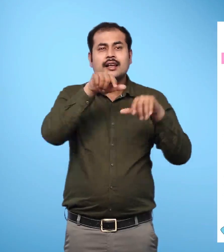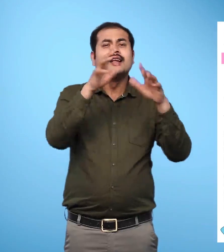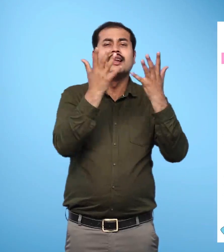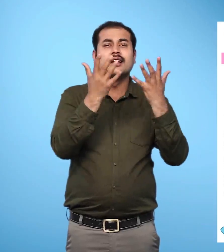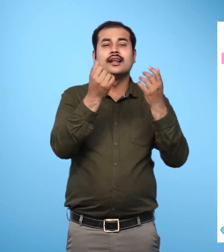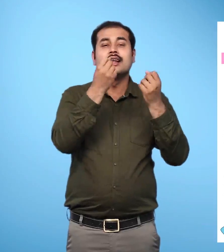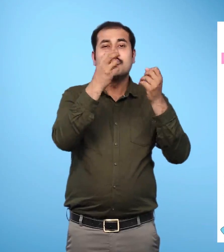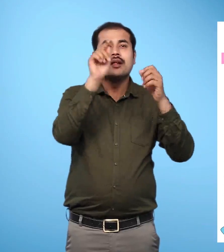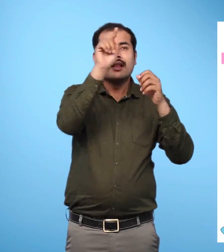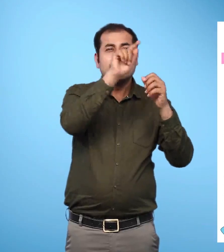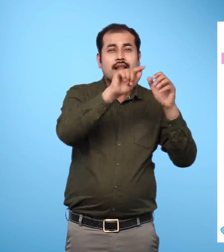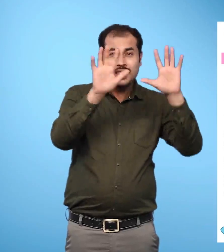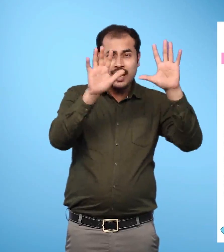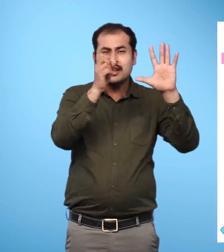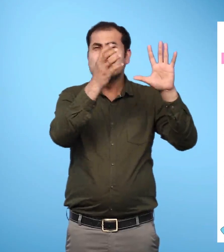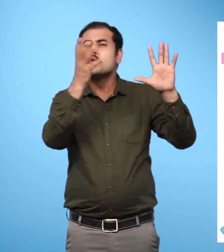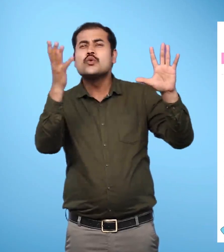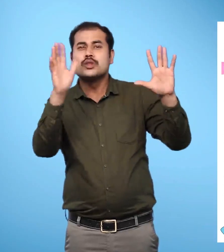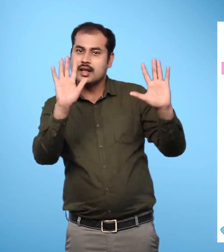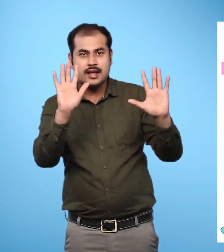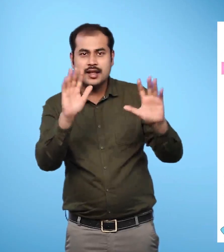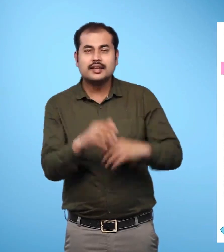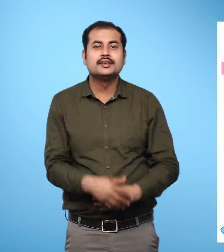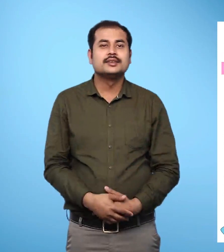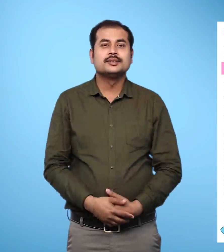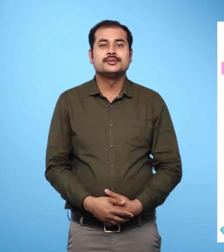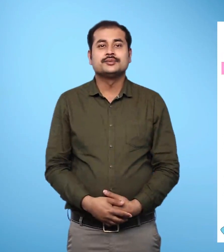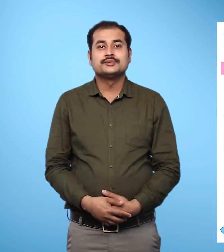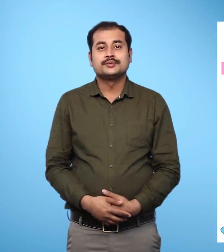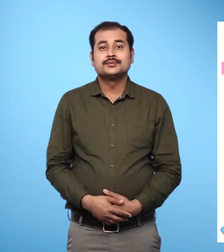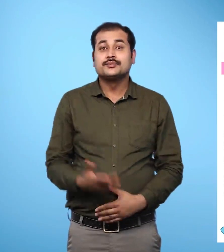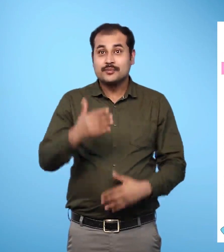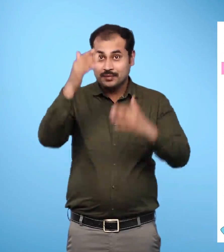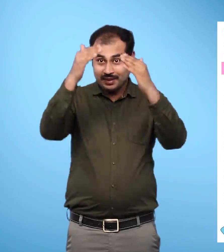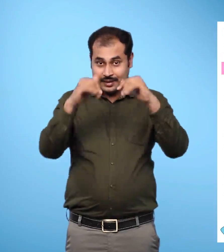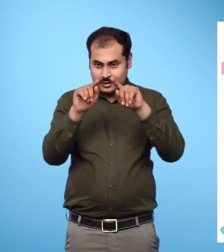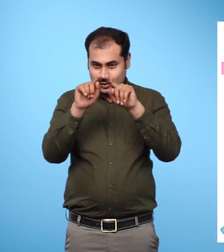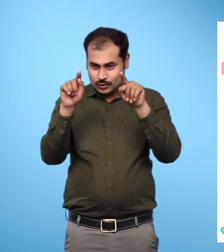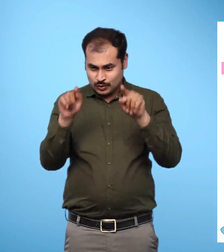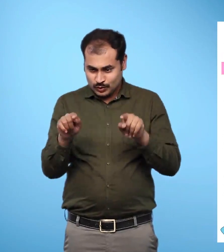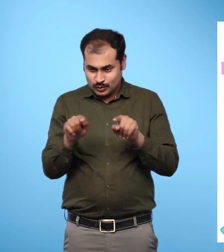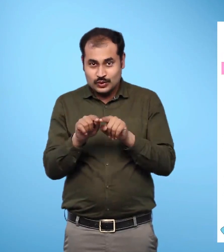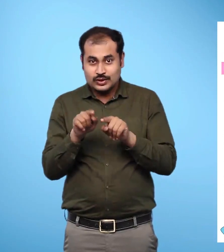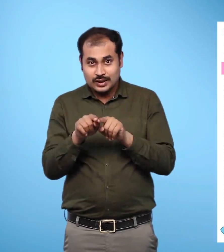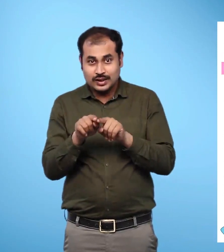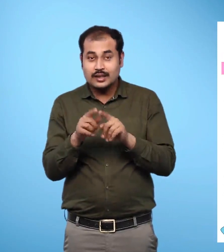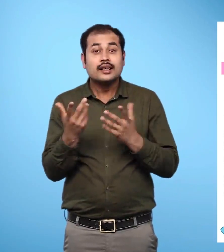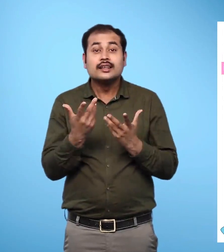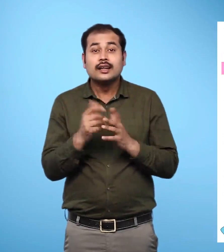than 10 items enclosed in a box. On the boundary of box, writing space